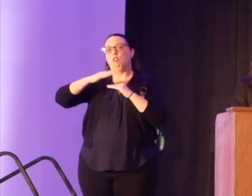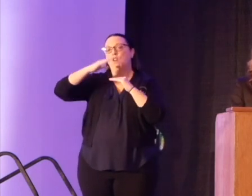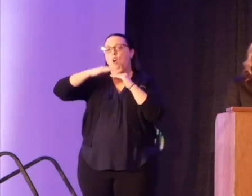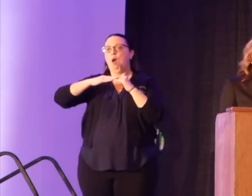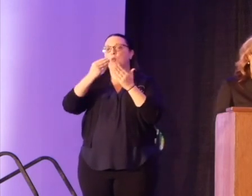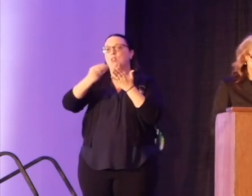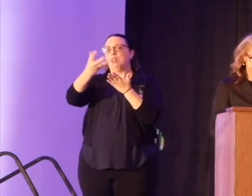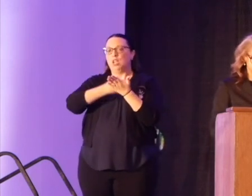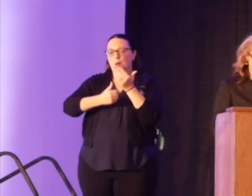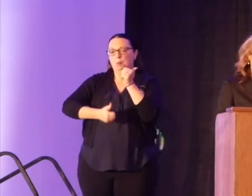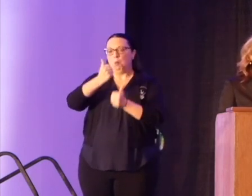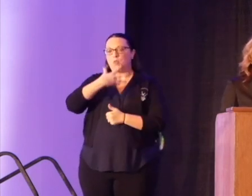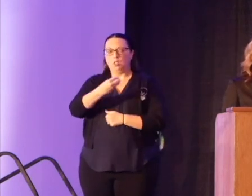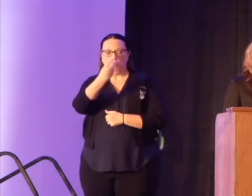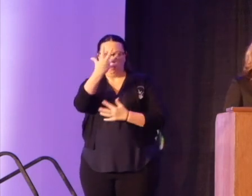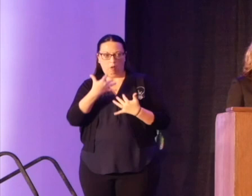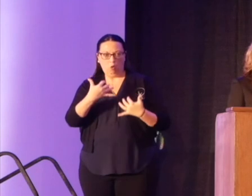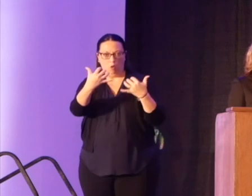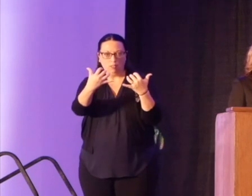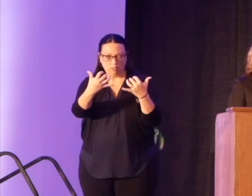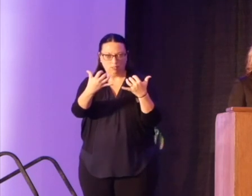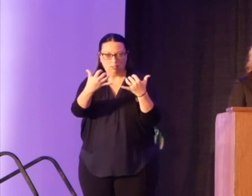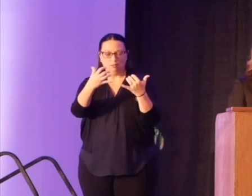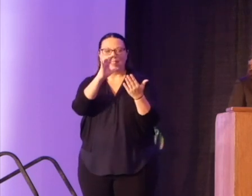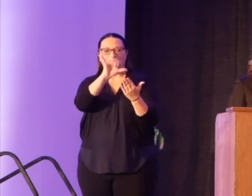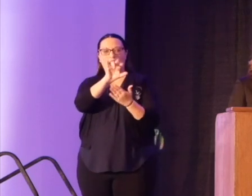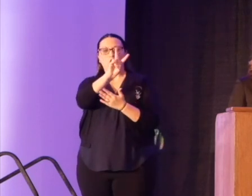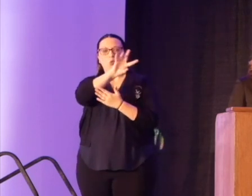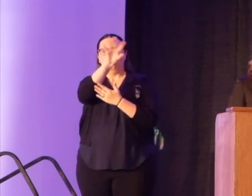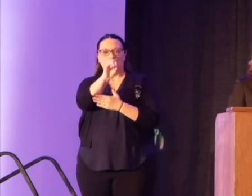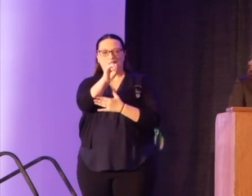predominantly white audiences were that 2%.